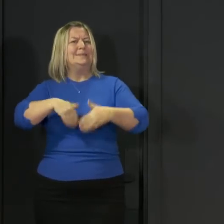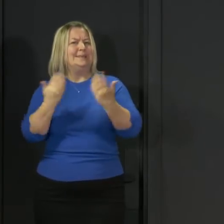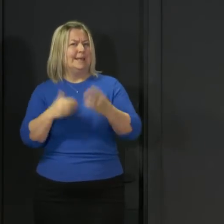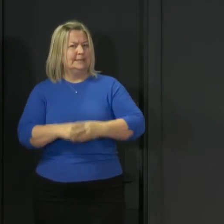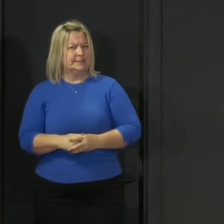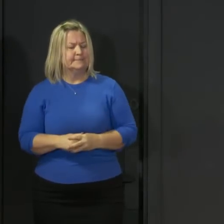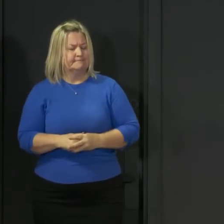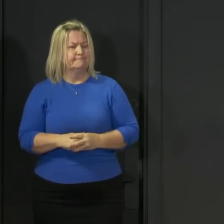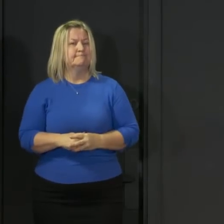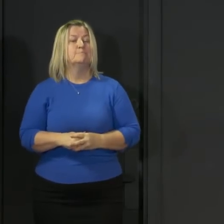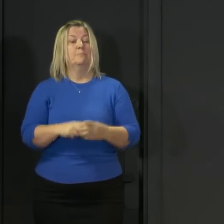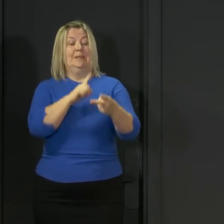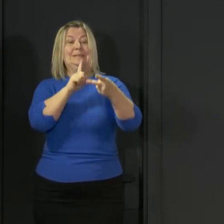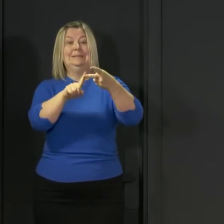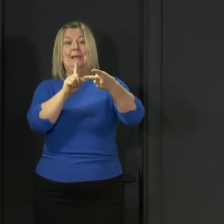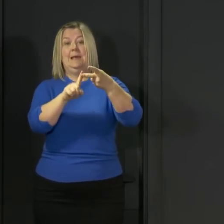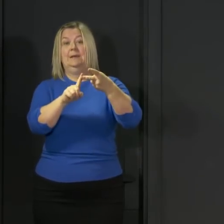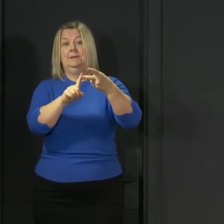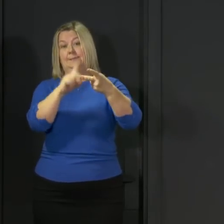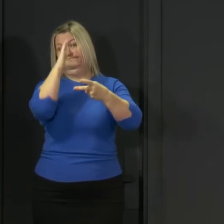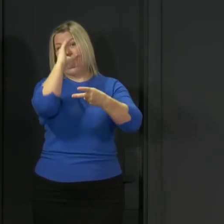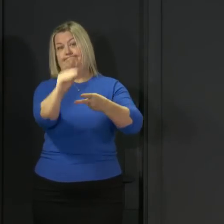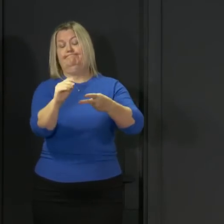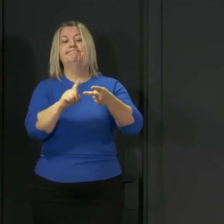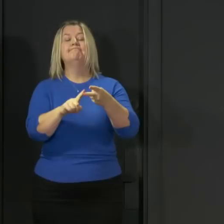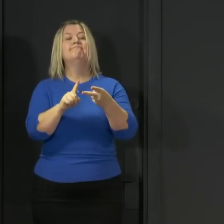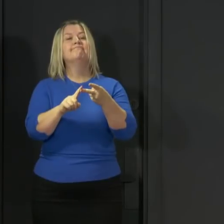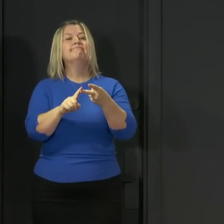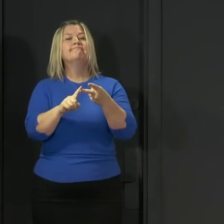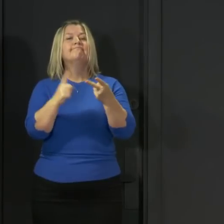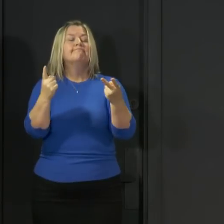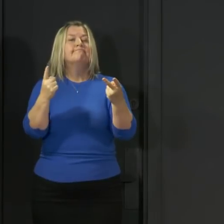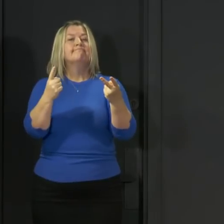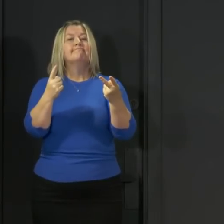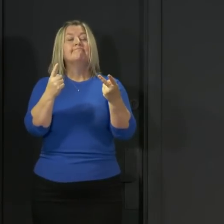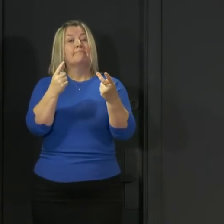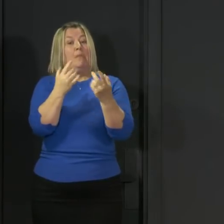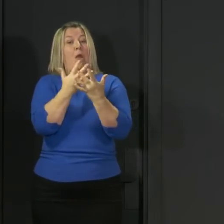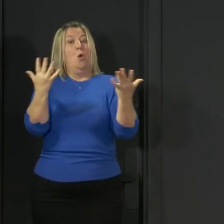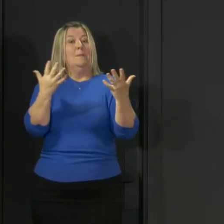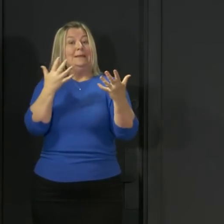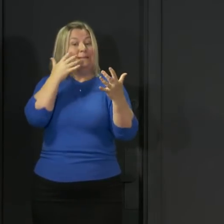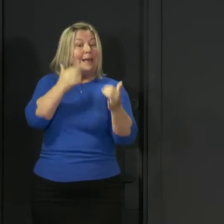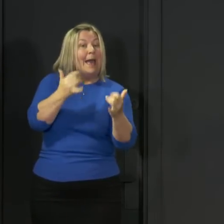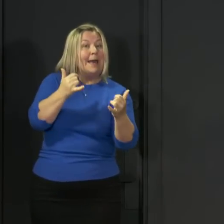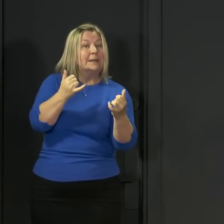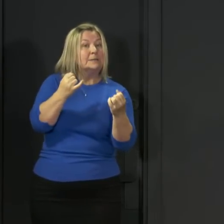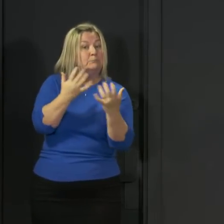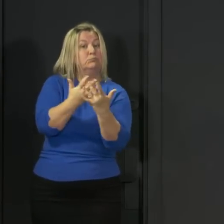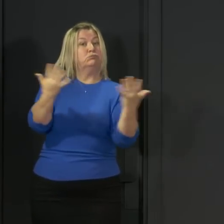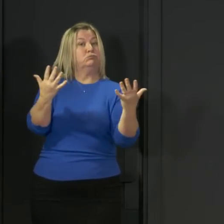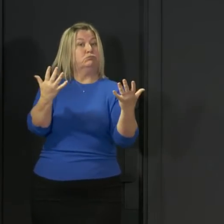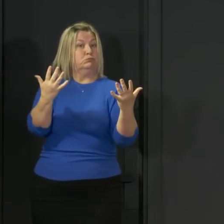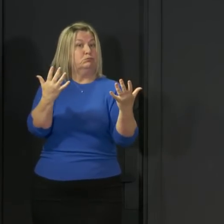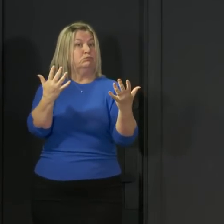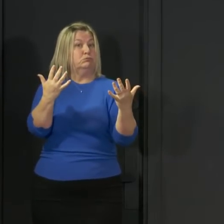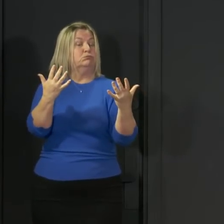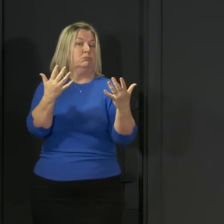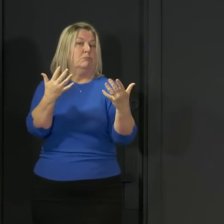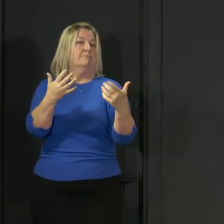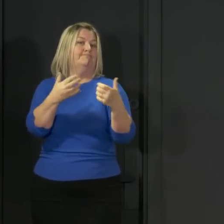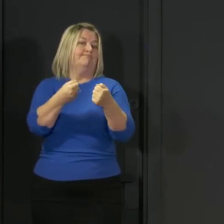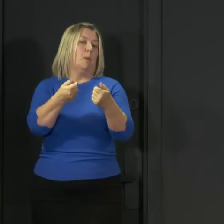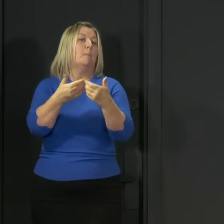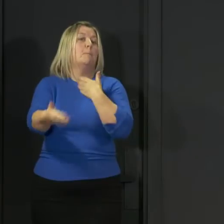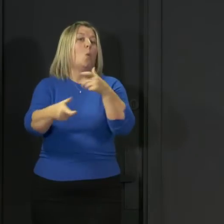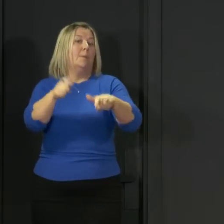that from today, we are widening the number of people who can be tested for COVID-19. Now, the health secretary